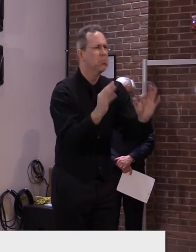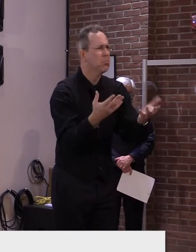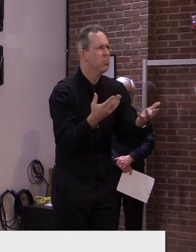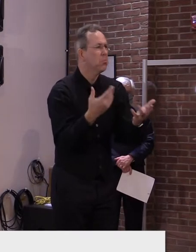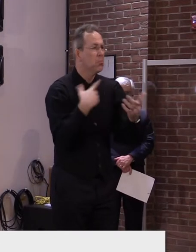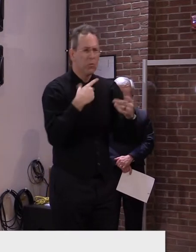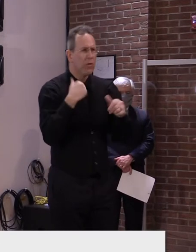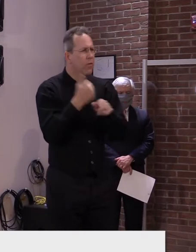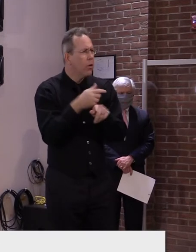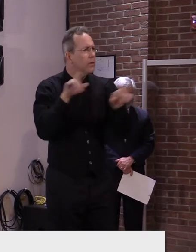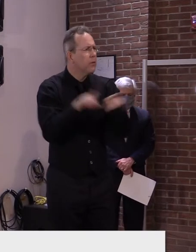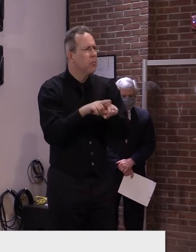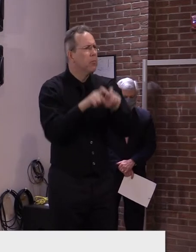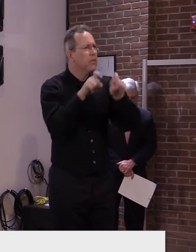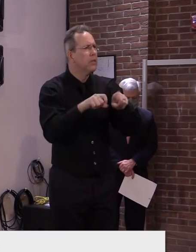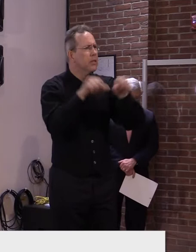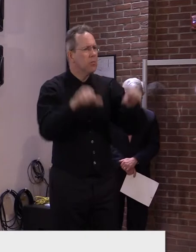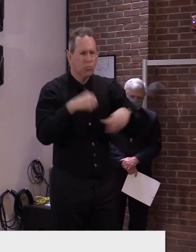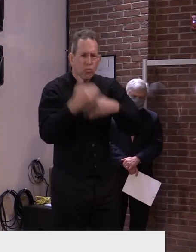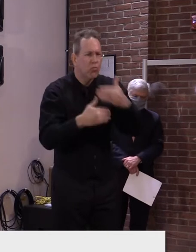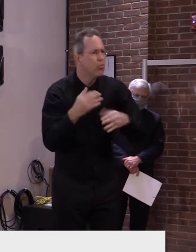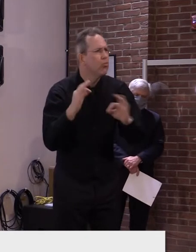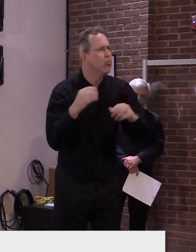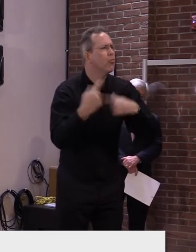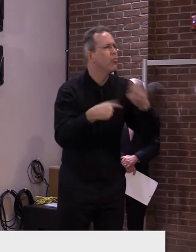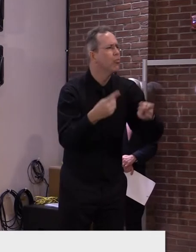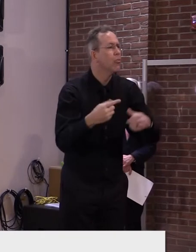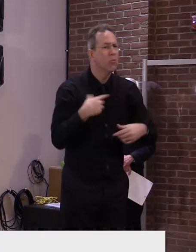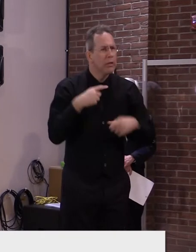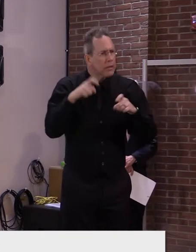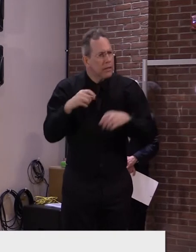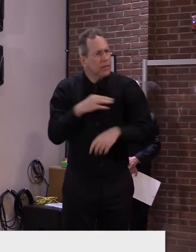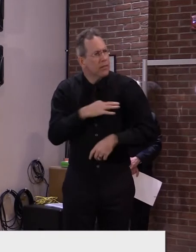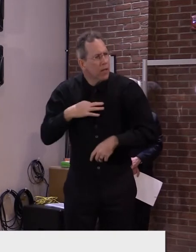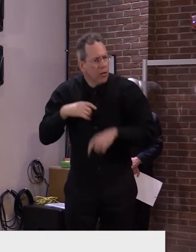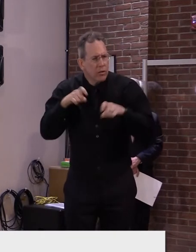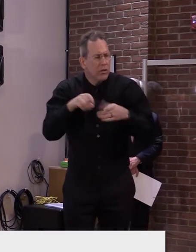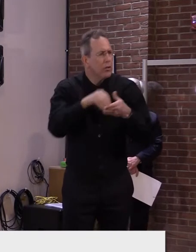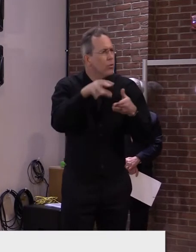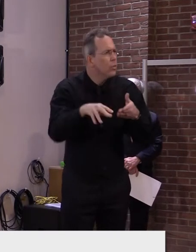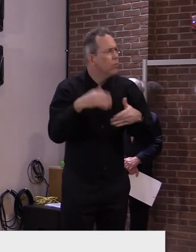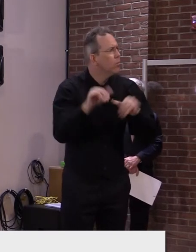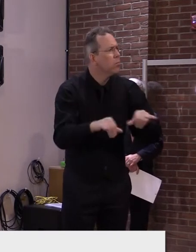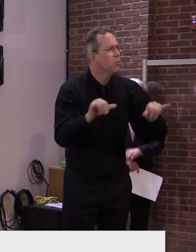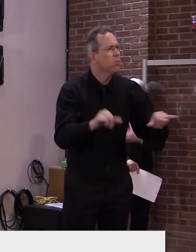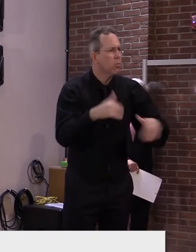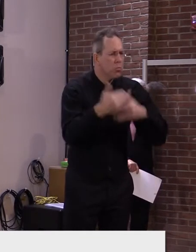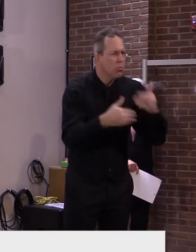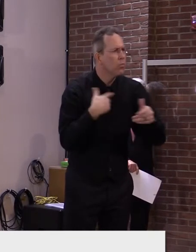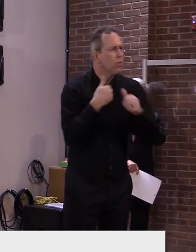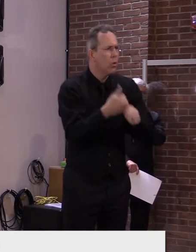among the general population and among school staff, and the results of the testing consistently demonstrate our success.